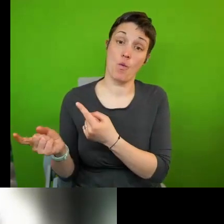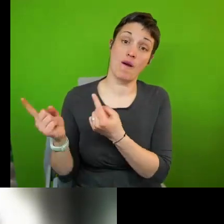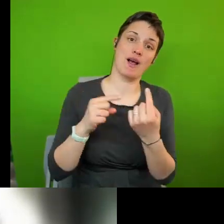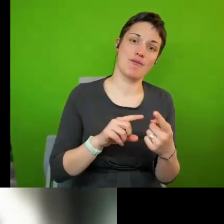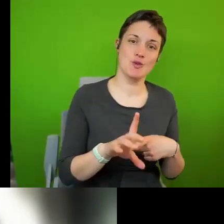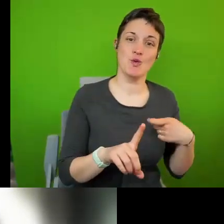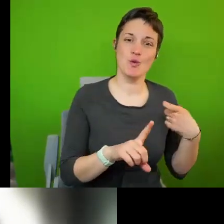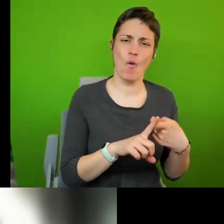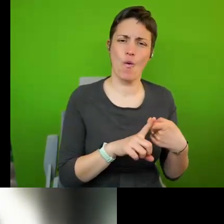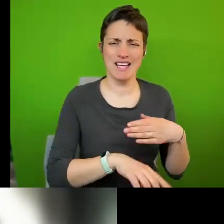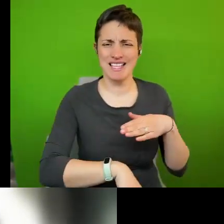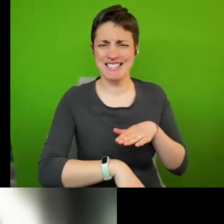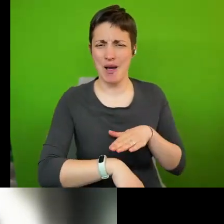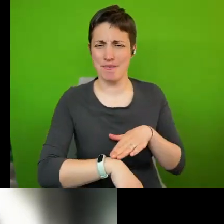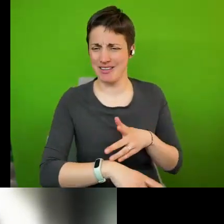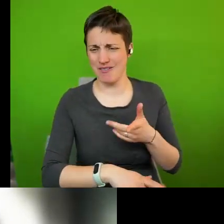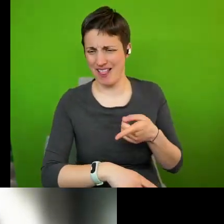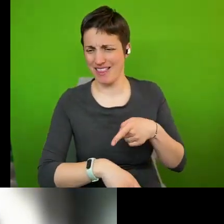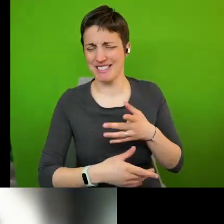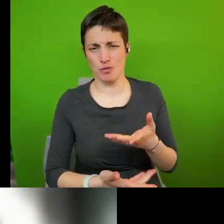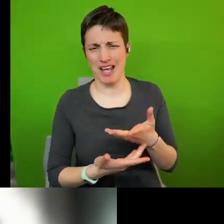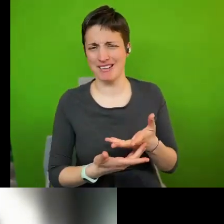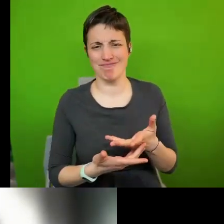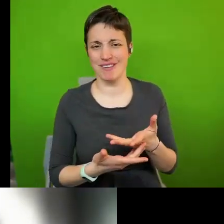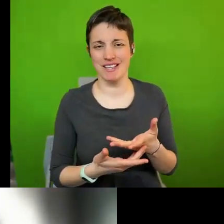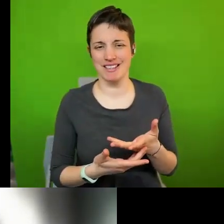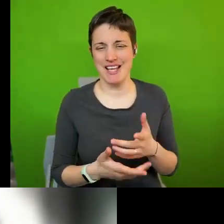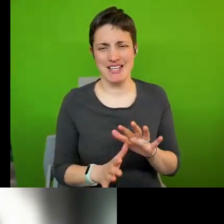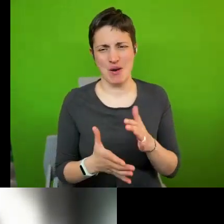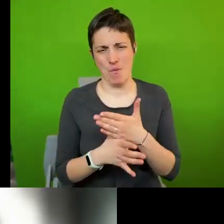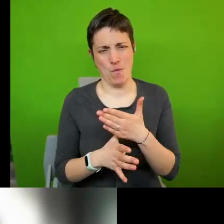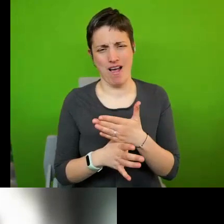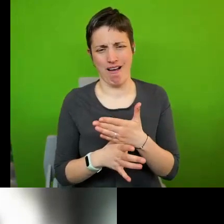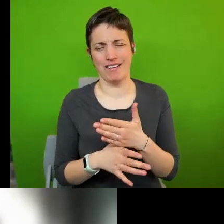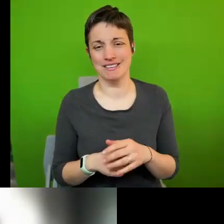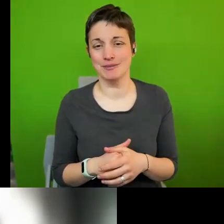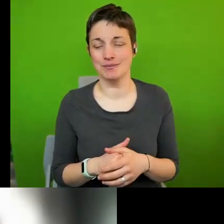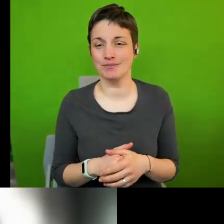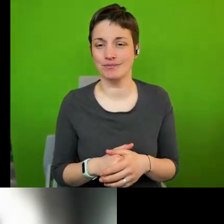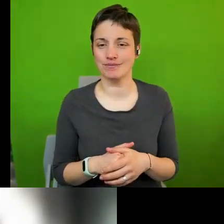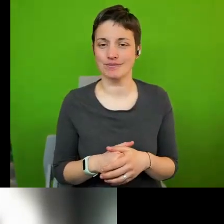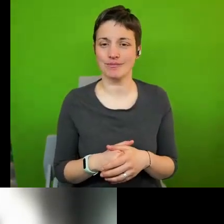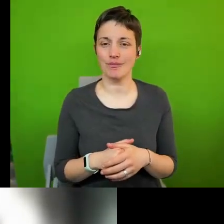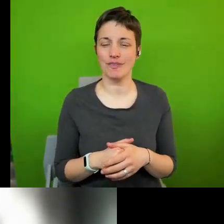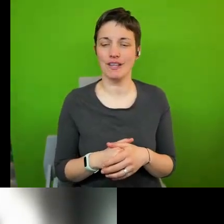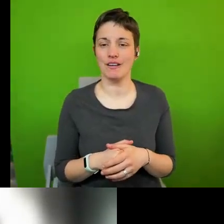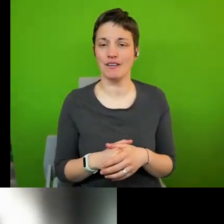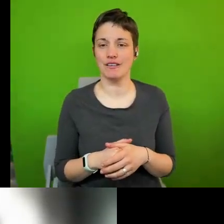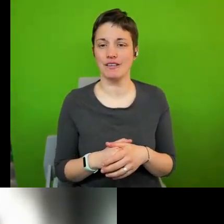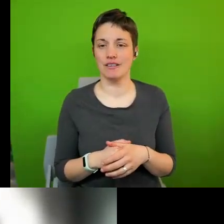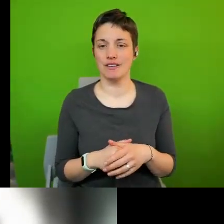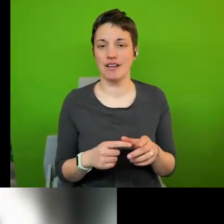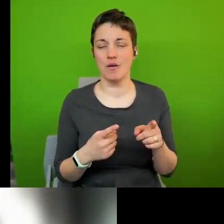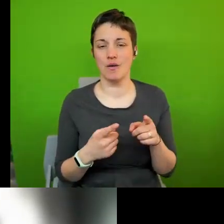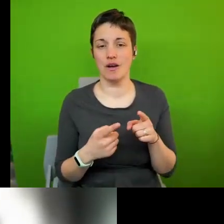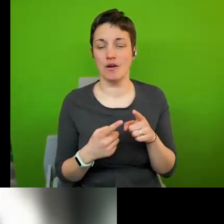particular timing of this talk didn't seem particularly conducive given um well two things really one that we have an election